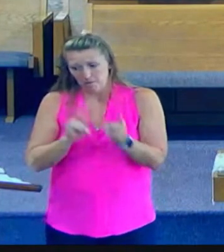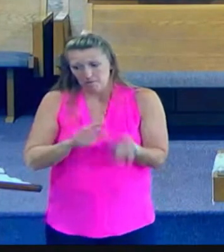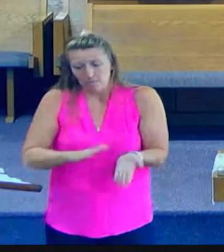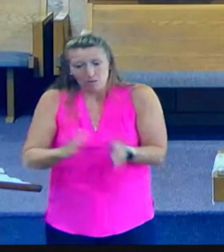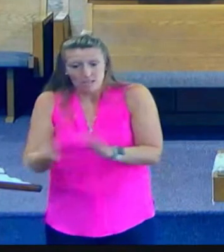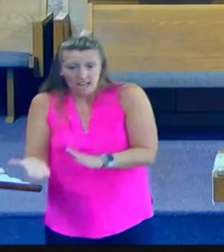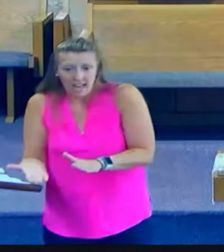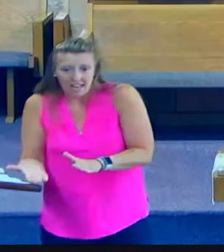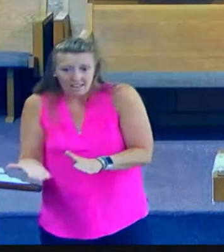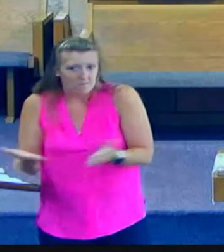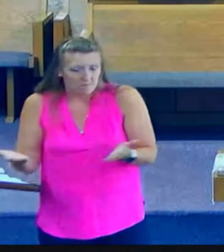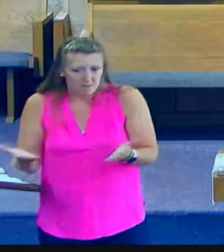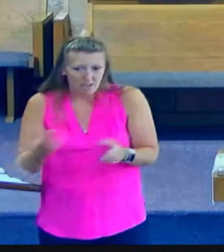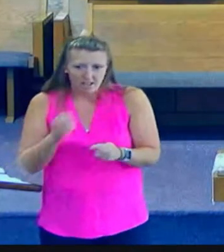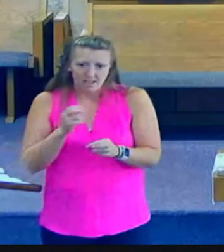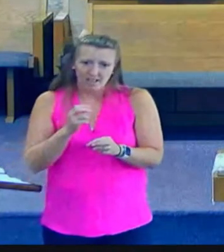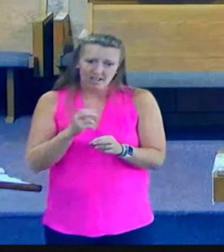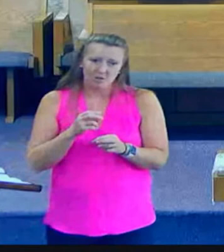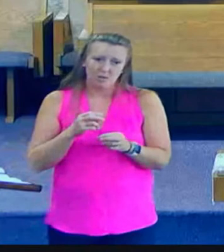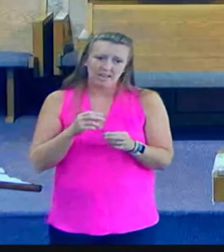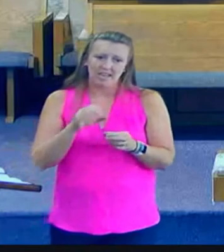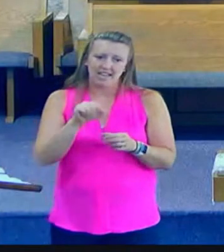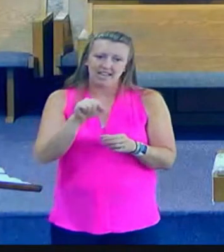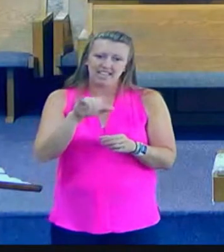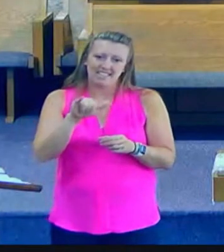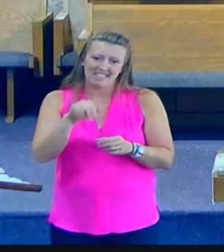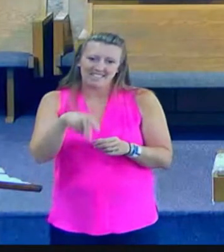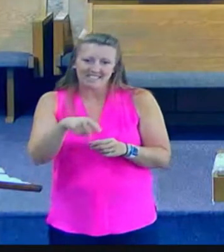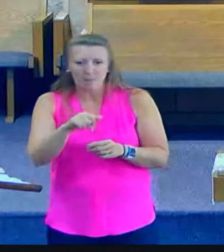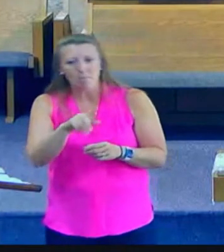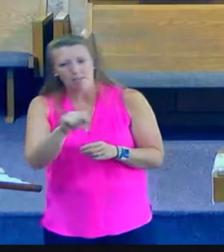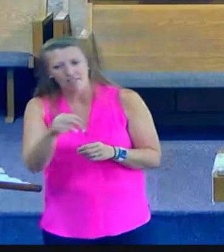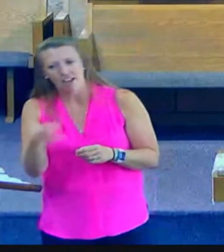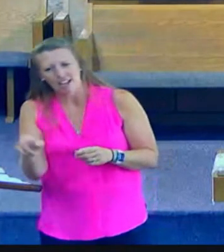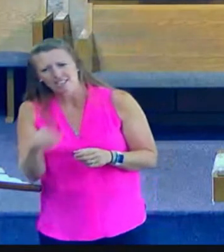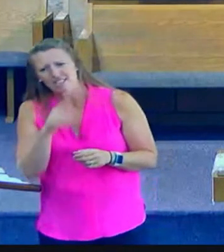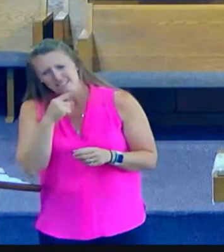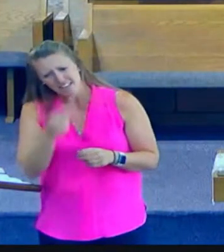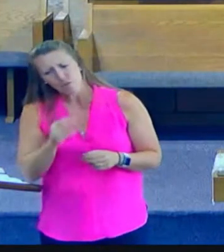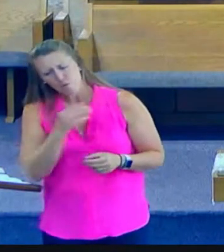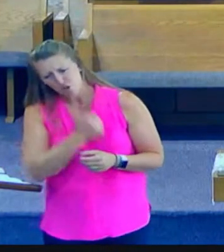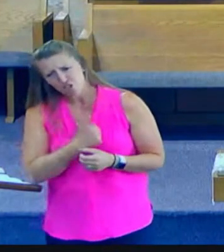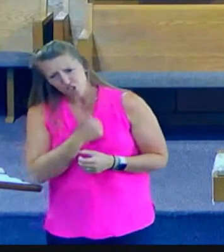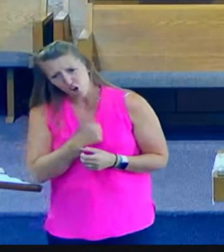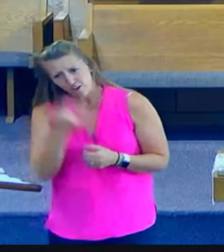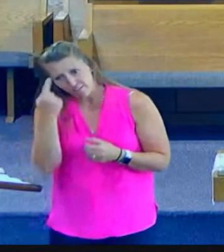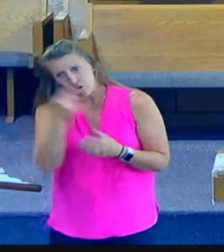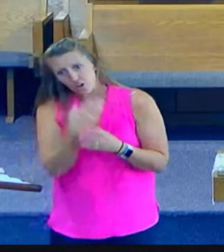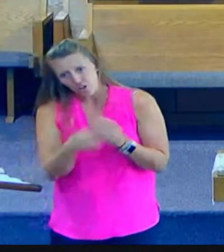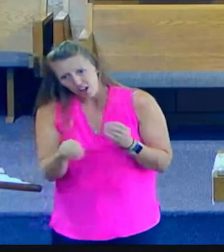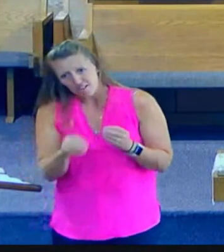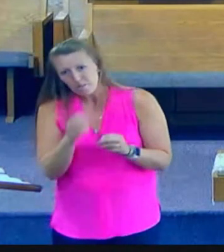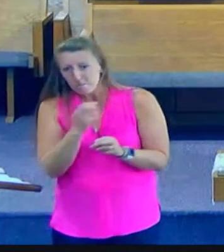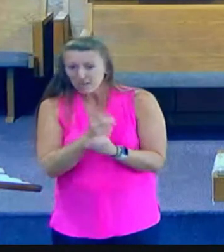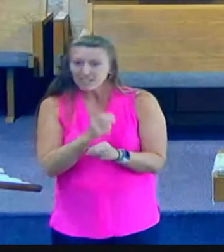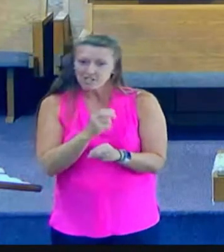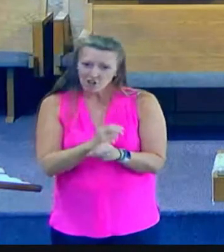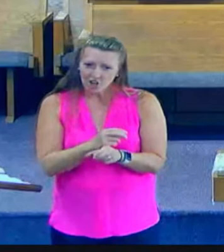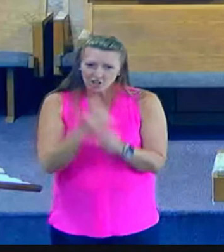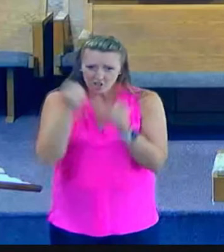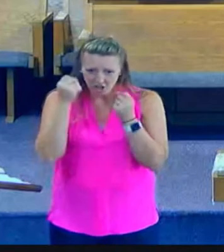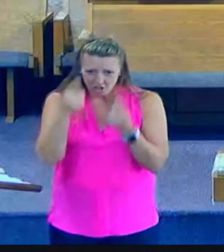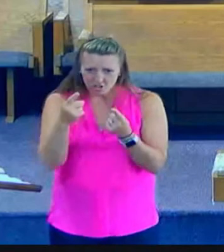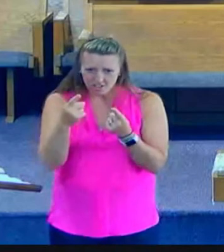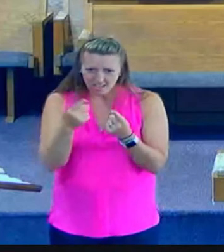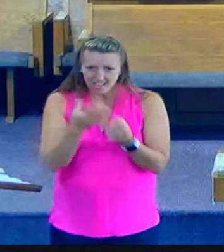text today we see a savior who was weary as a man he comes and seeks out a woman who is also